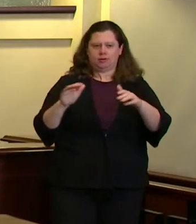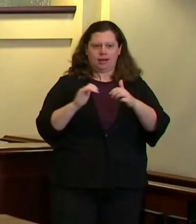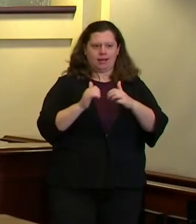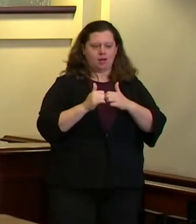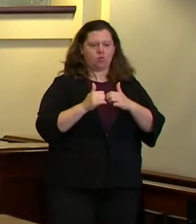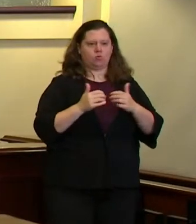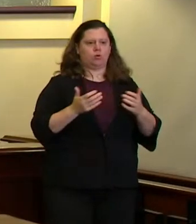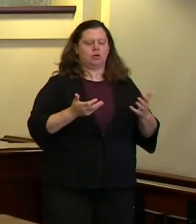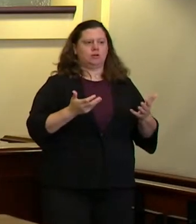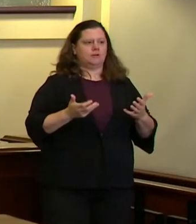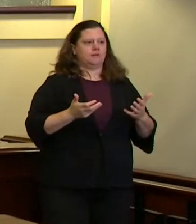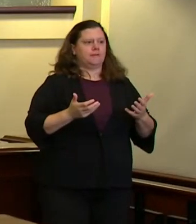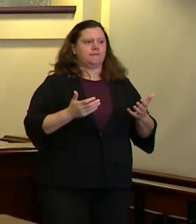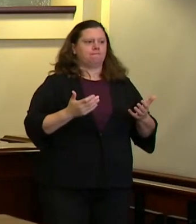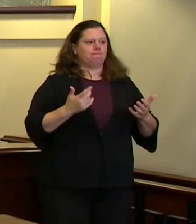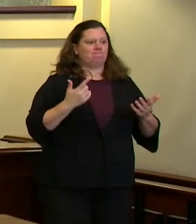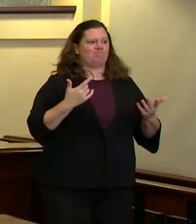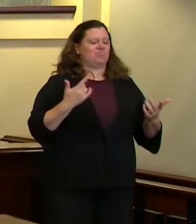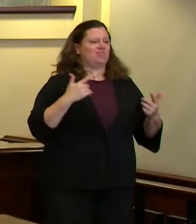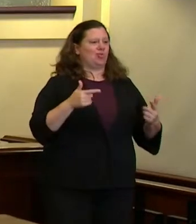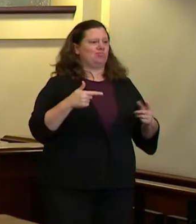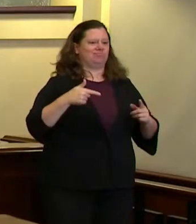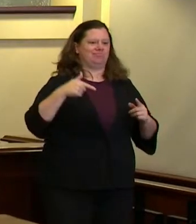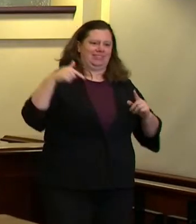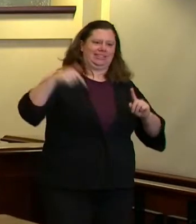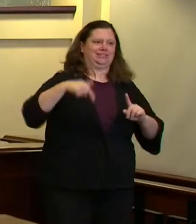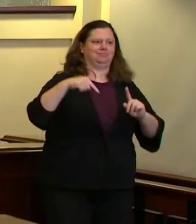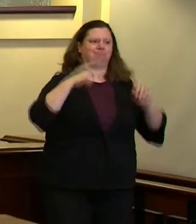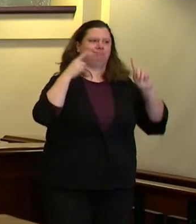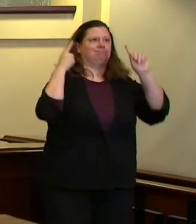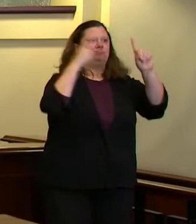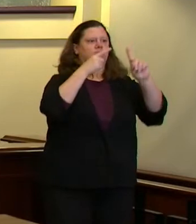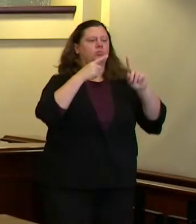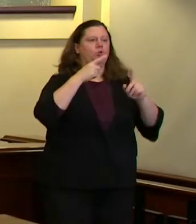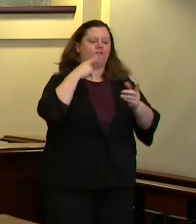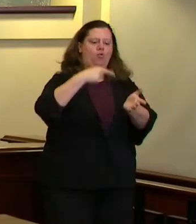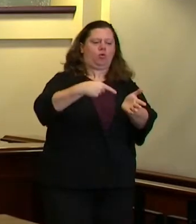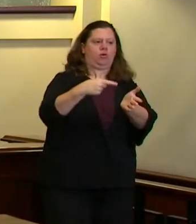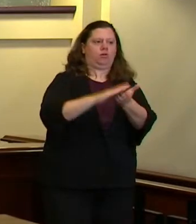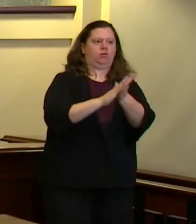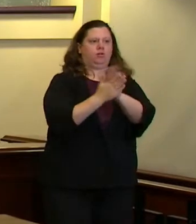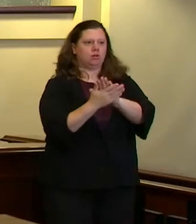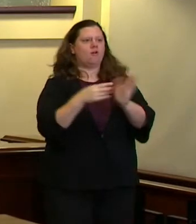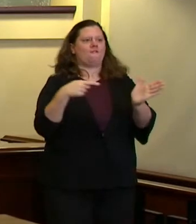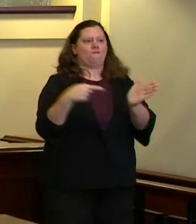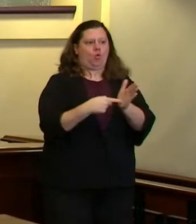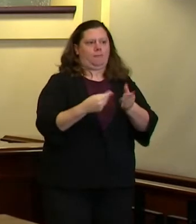public portfolio of affordable housing units we can do something different